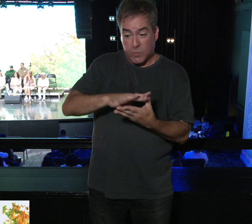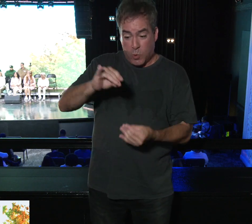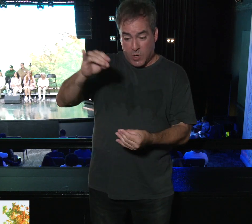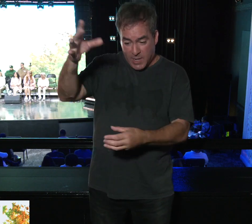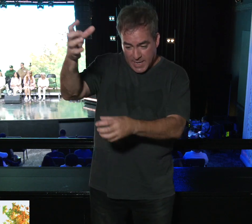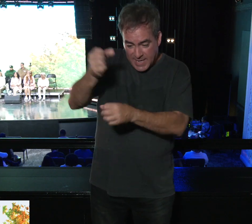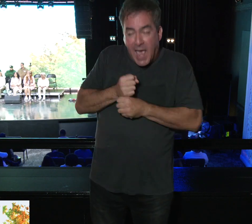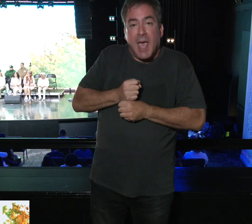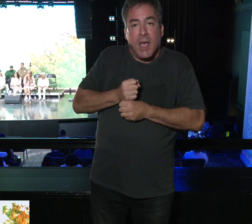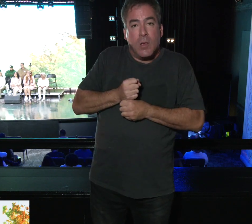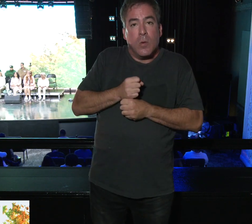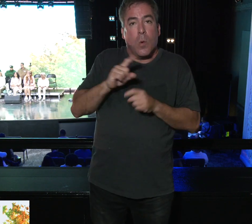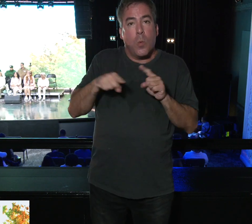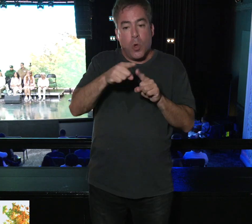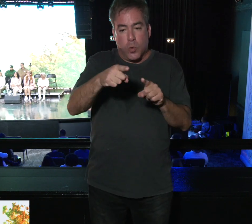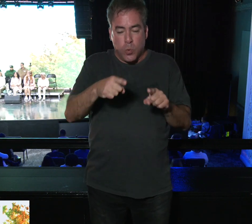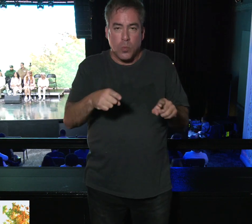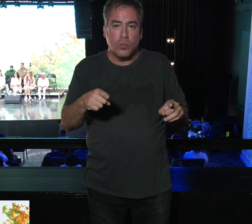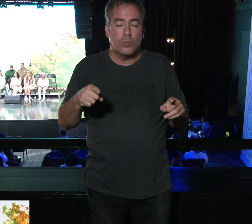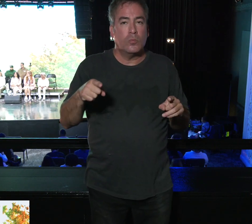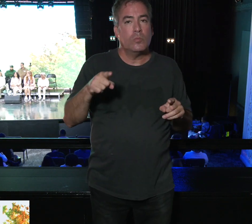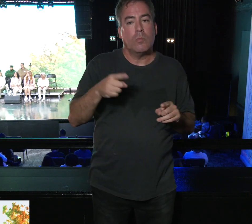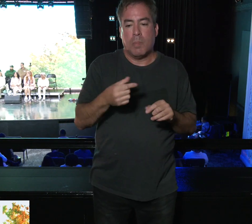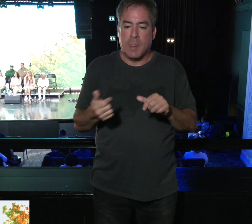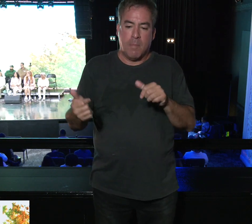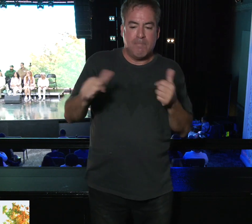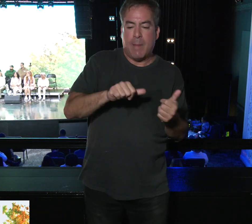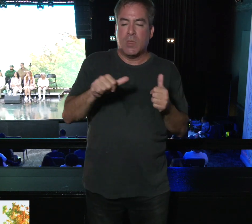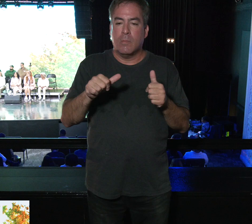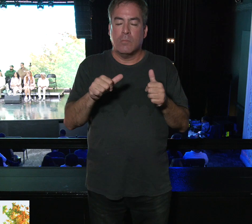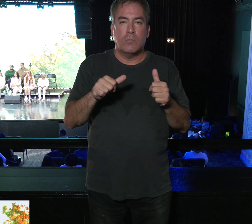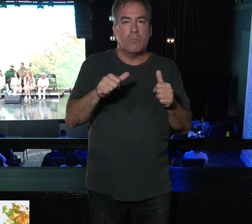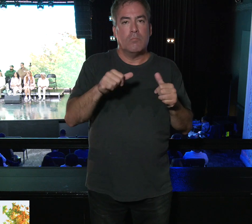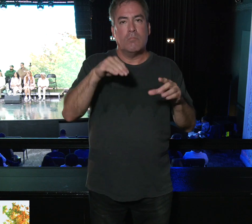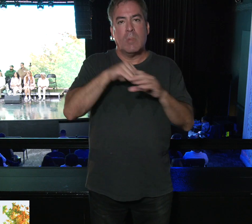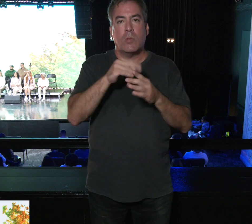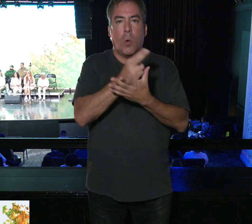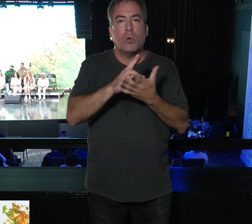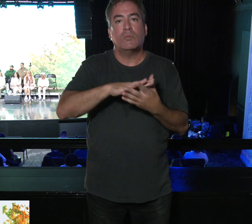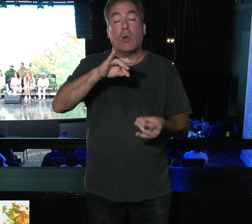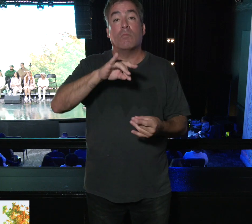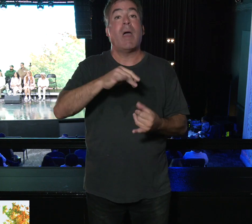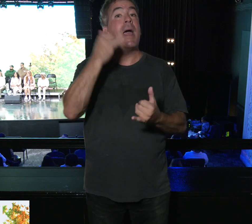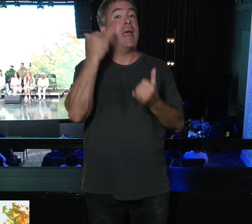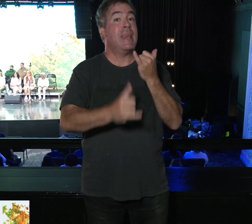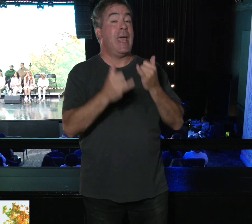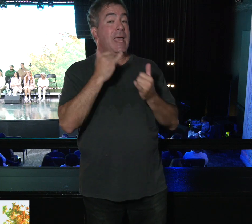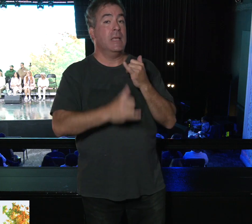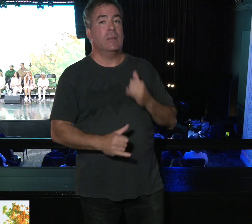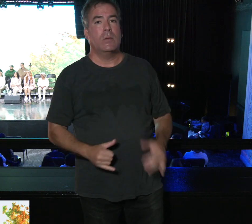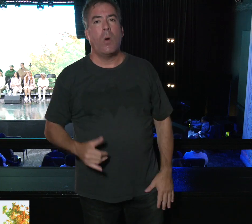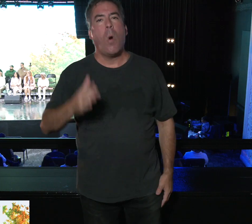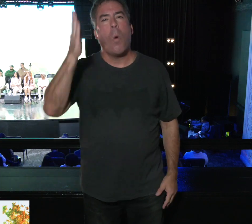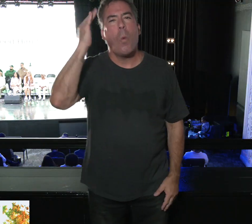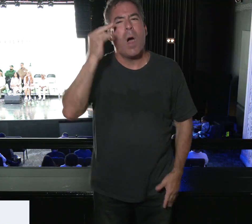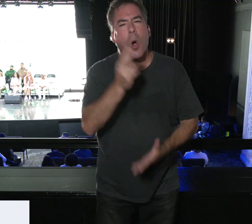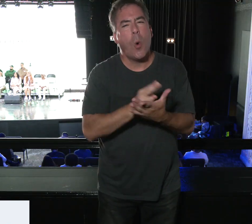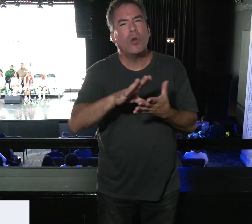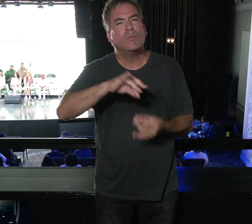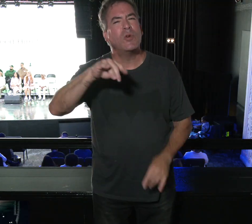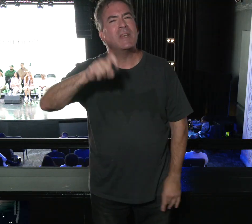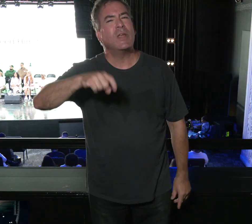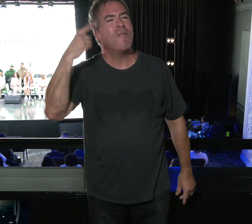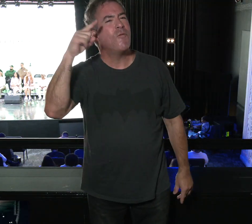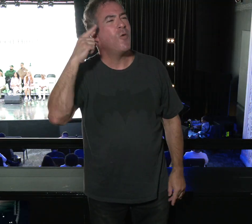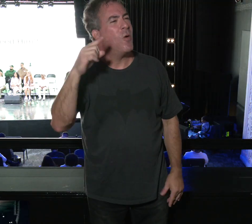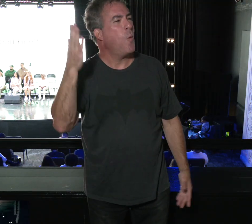both when you get him, when you're saved, and then the baptism of the Holy Spirit. And last but not least, why do you need him? Why do you